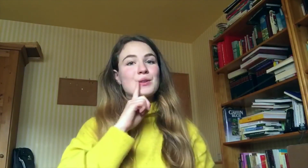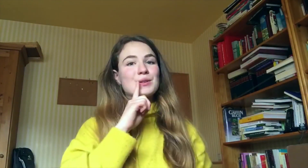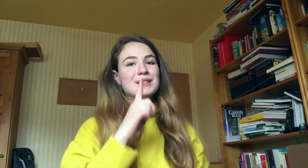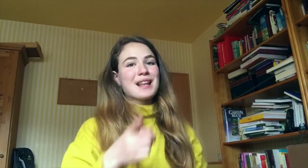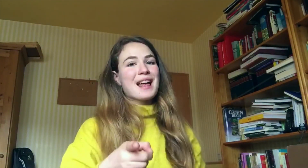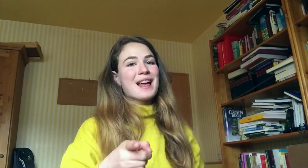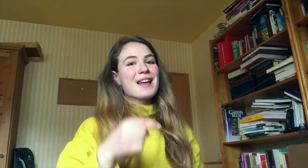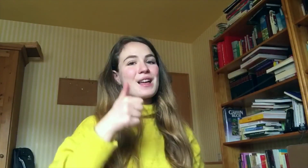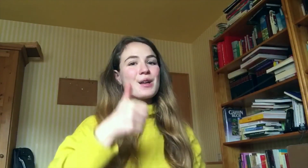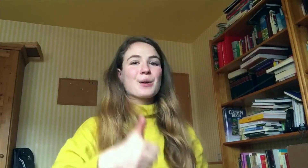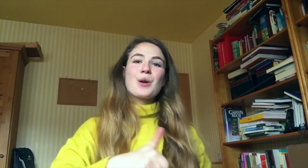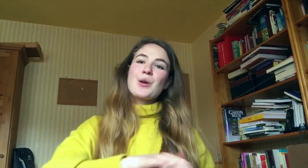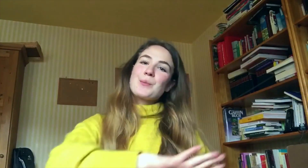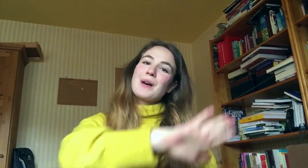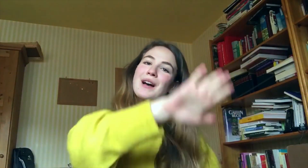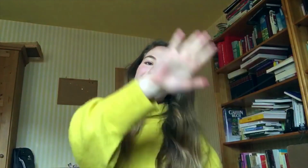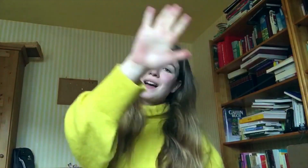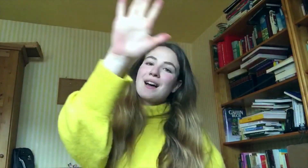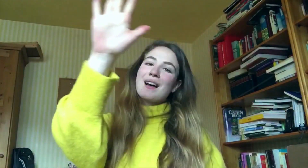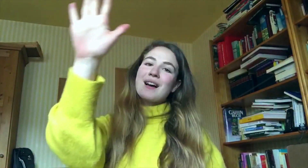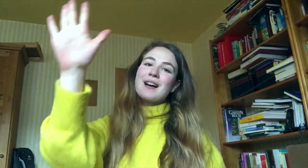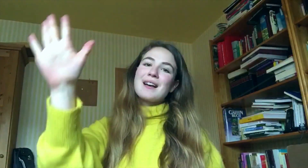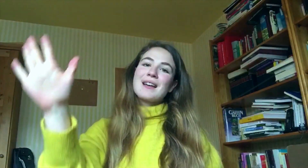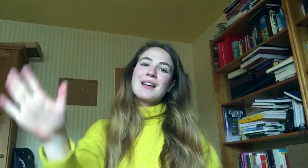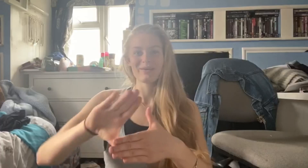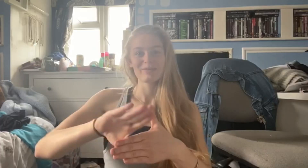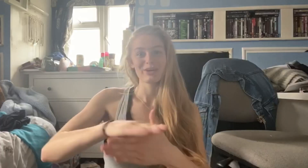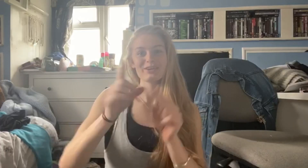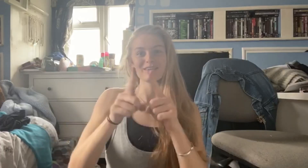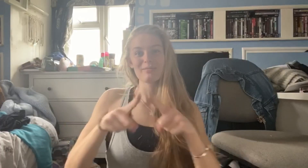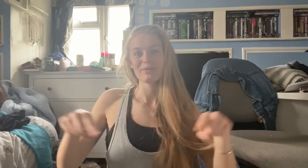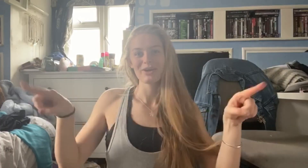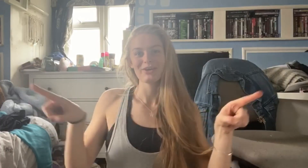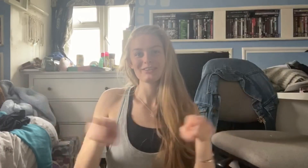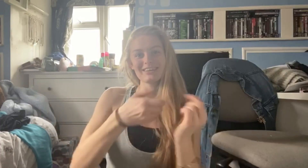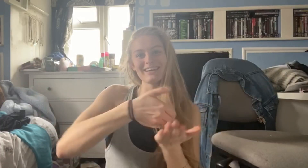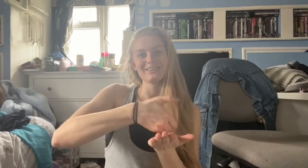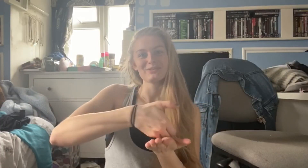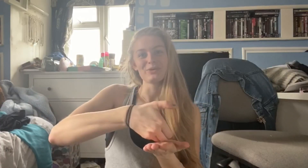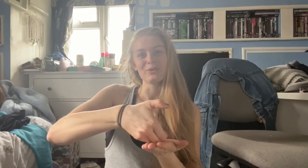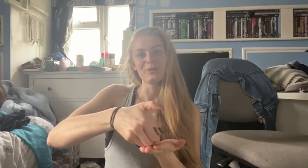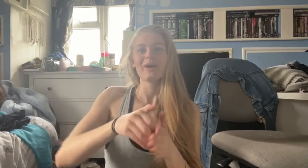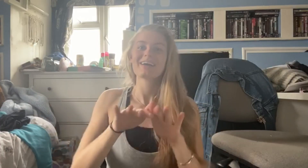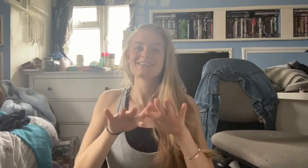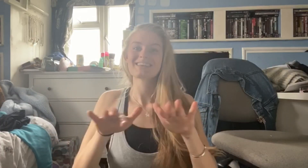long, And you'll change